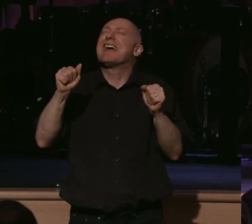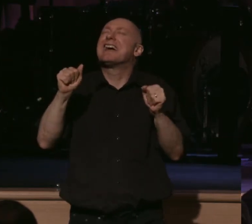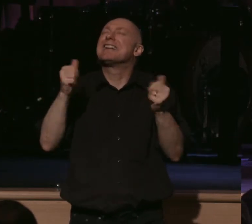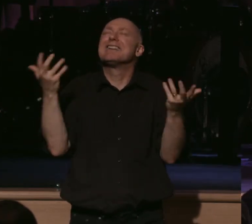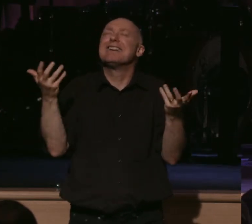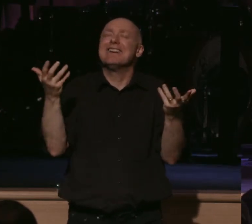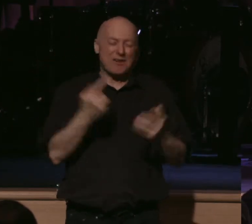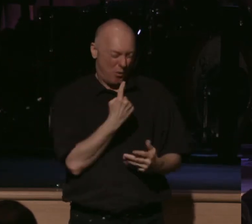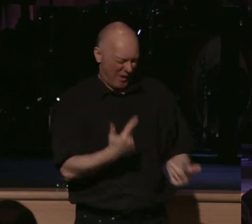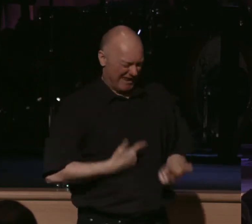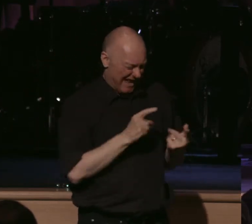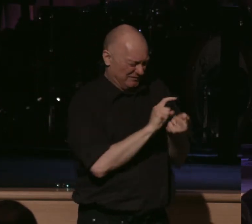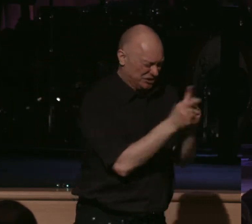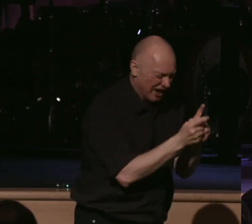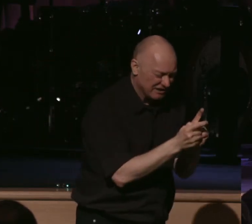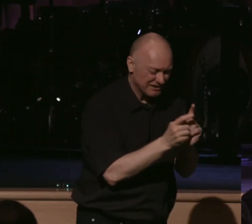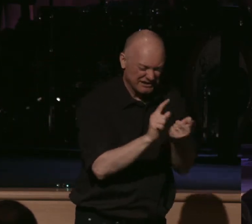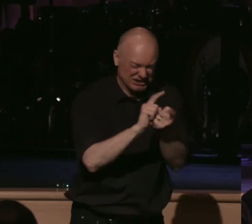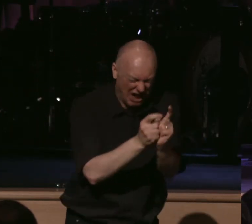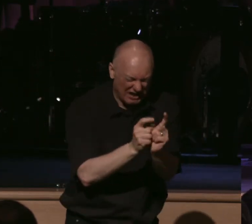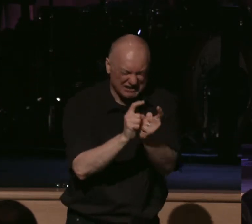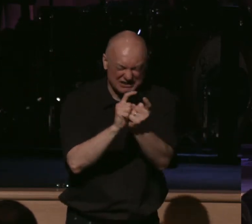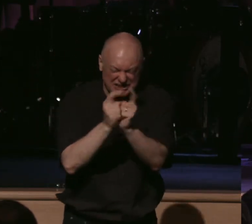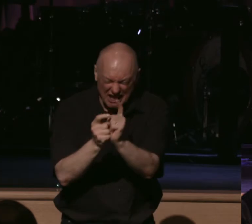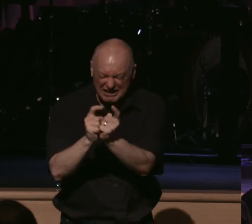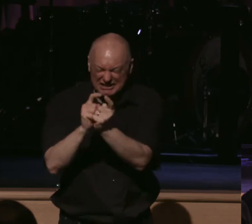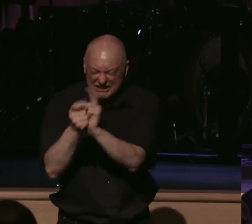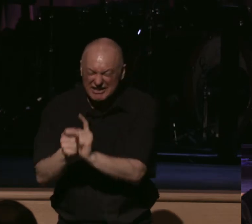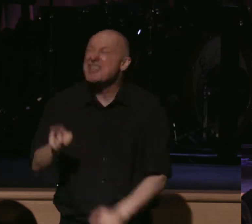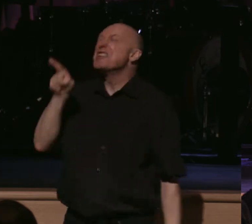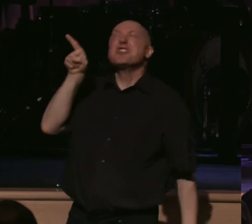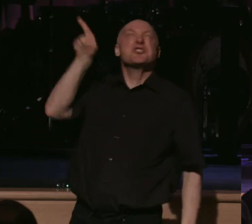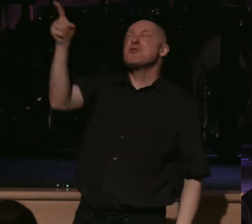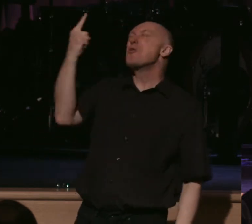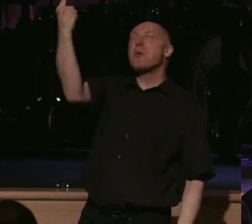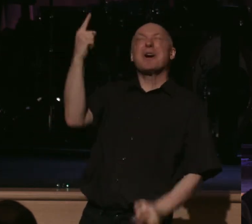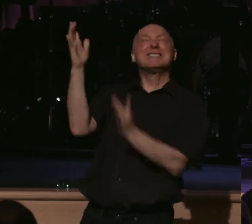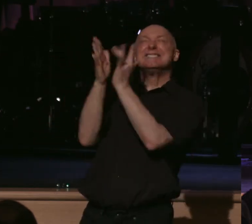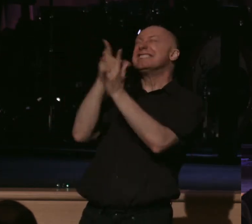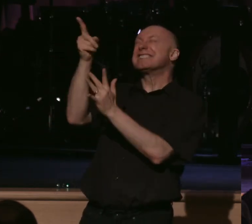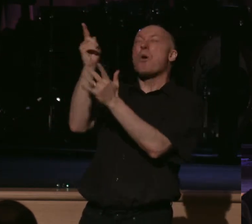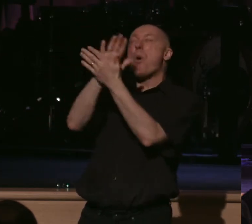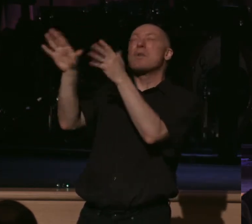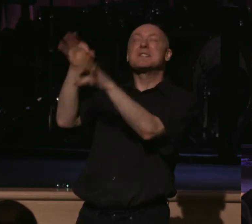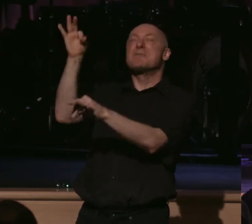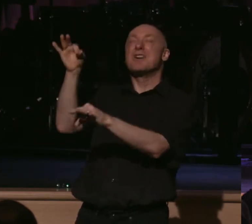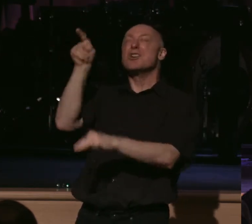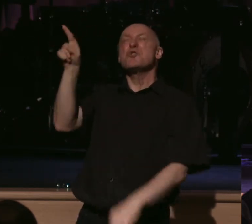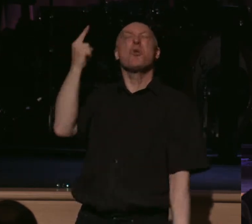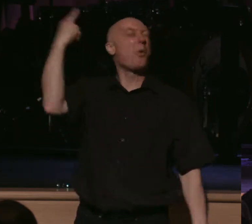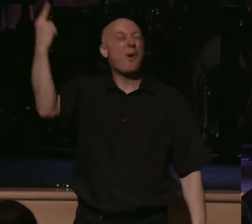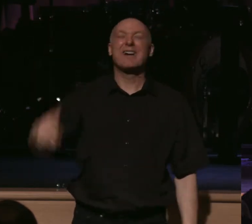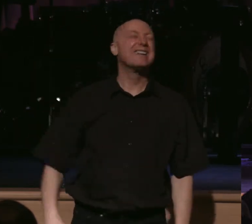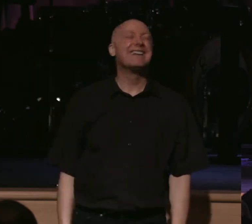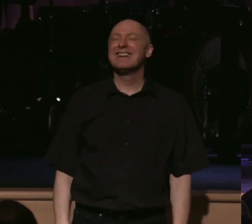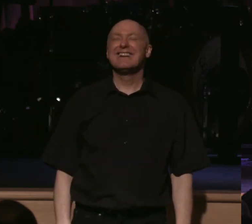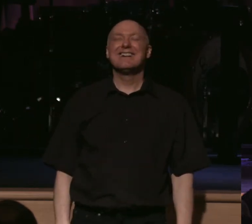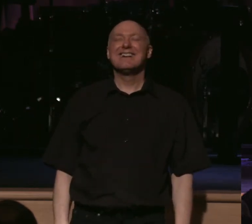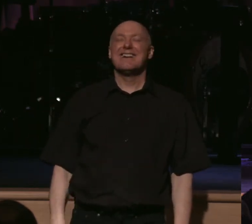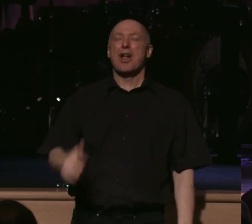of one life changed after another other than you? You're it. You're the one. Jesus Christ, you're the one. Holy Spirit of God, you are the one. Three